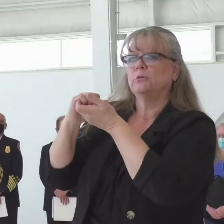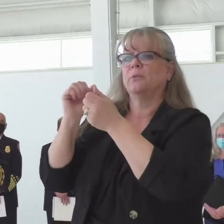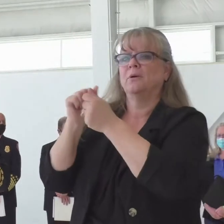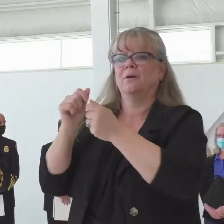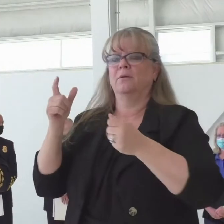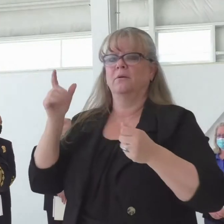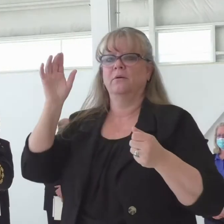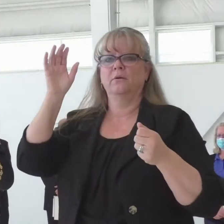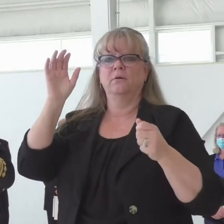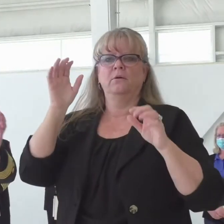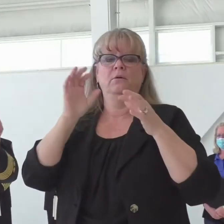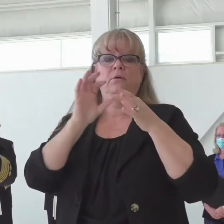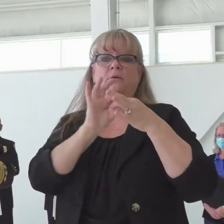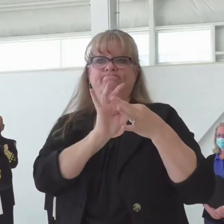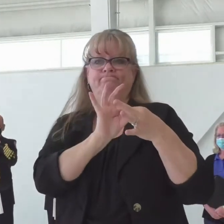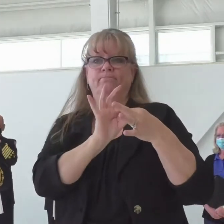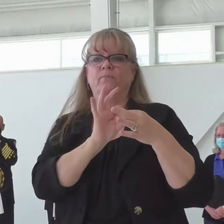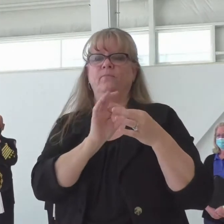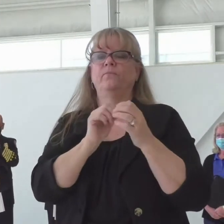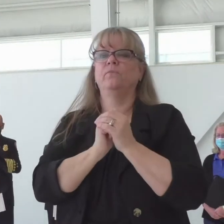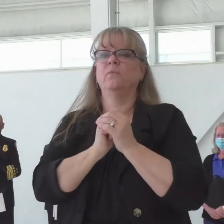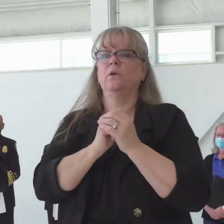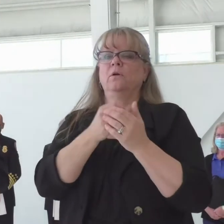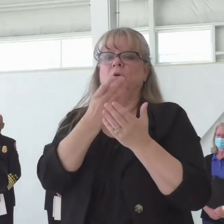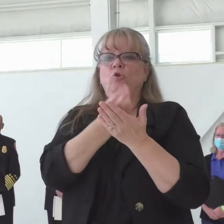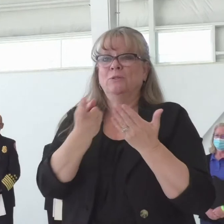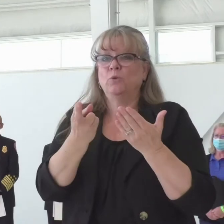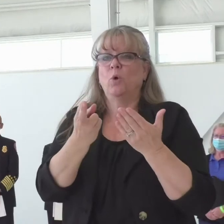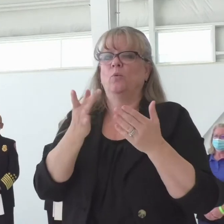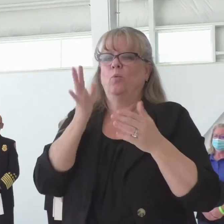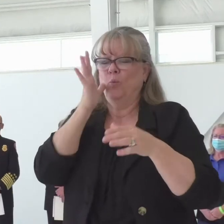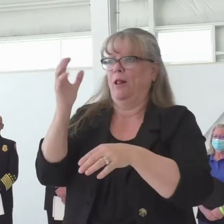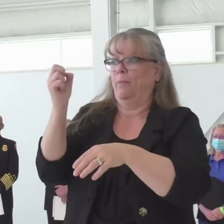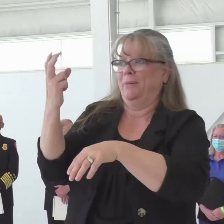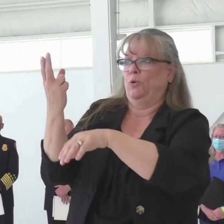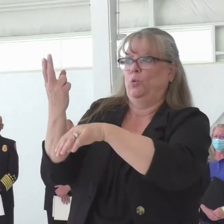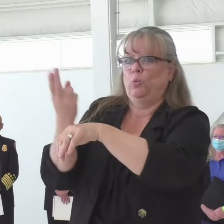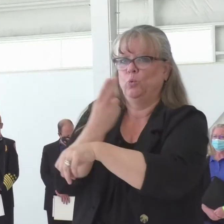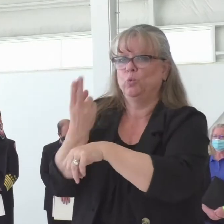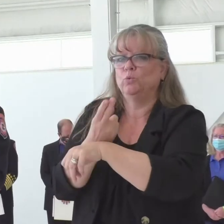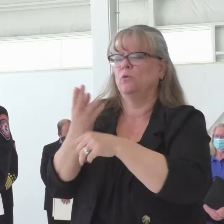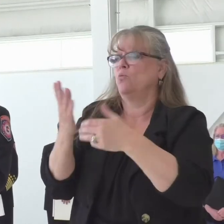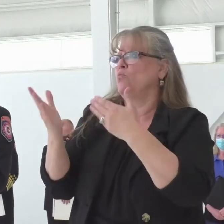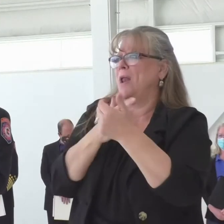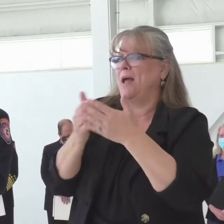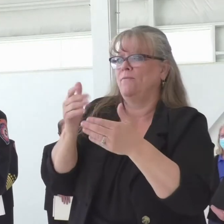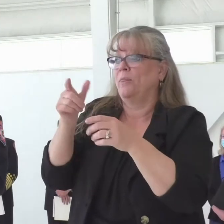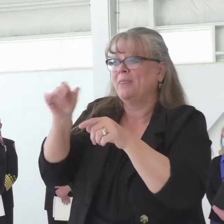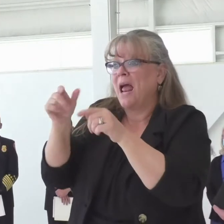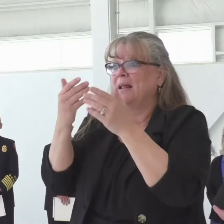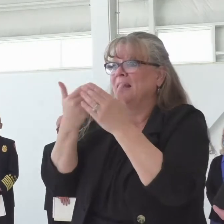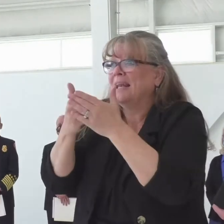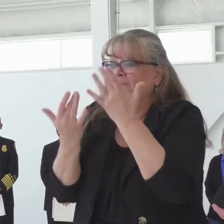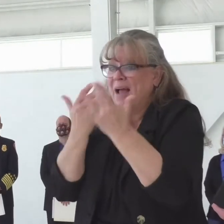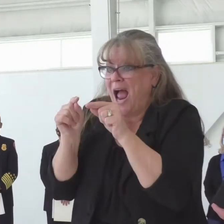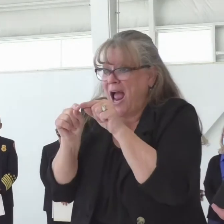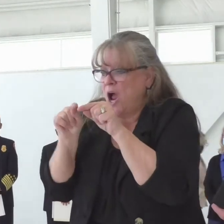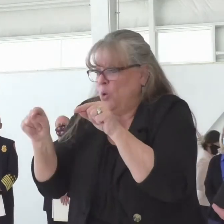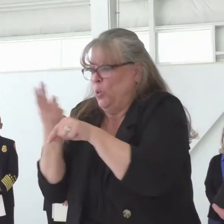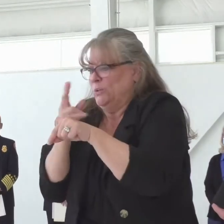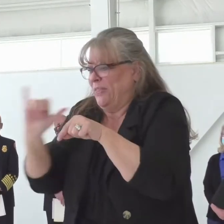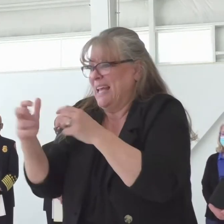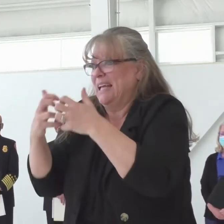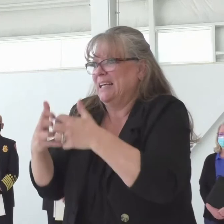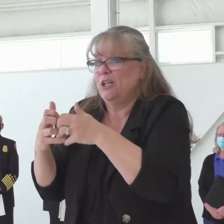seamlessly about sending it the closest available resource for that aggressive initial attack. Now, historically, there's a lot of